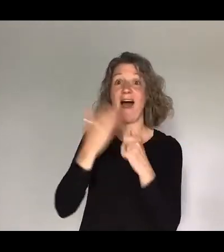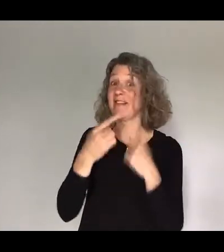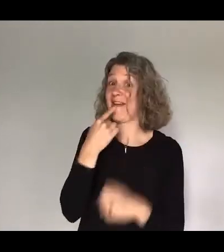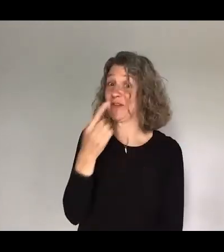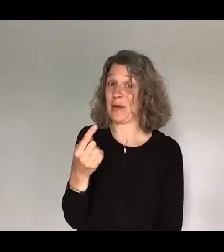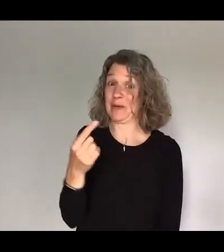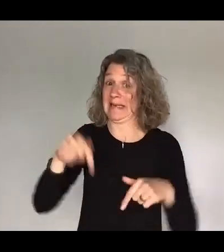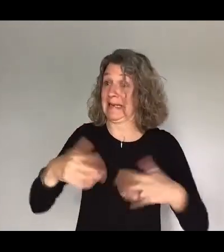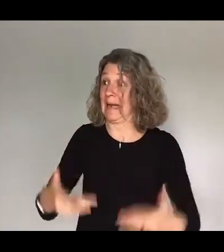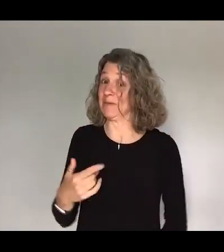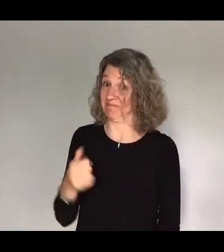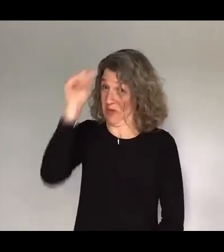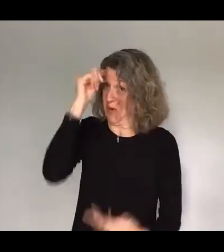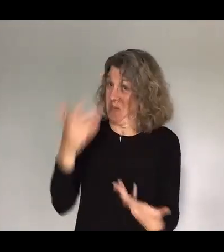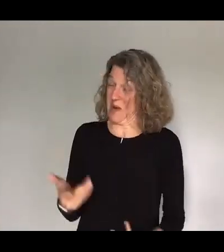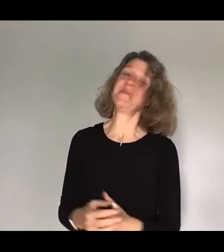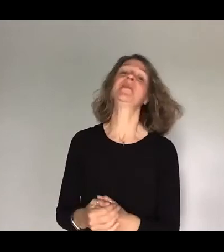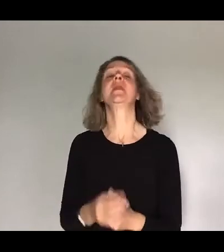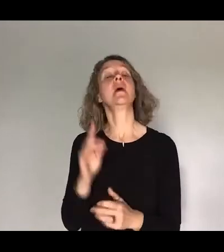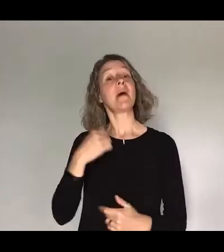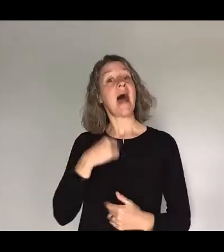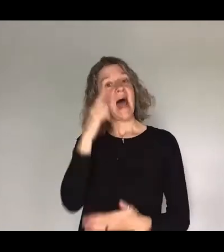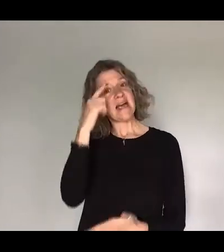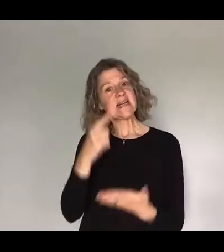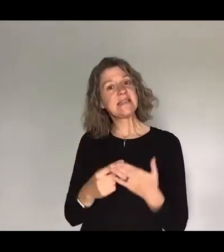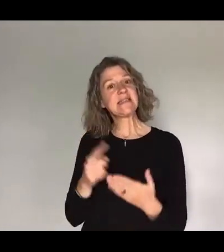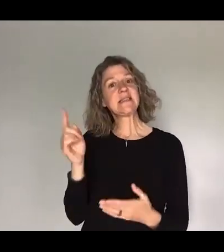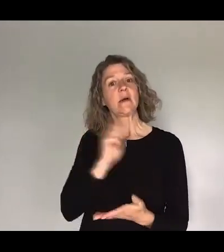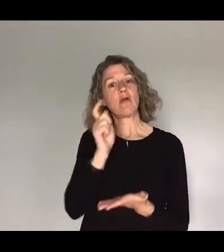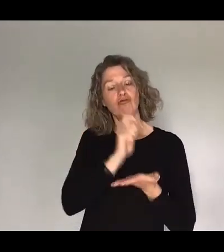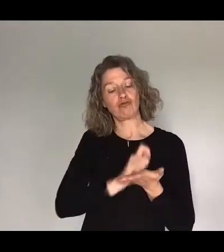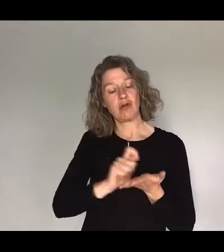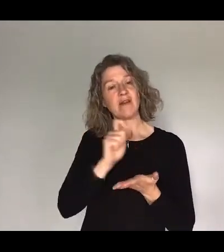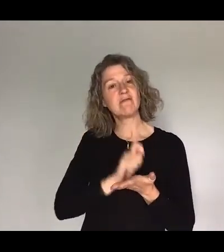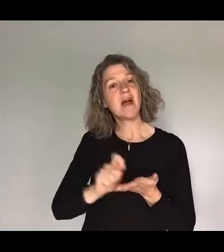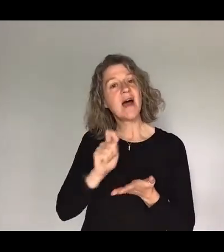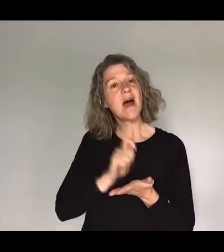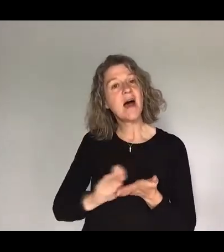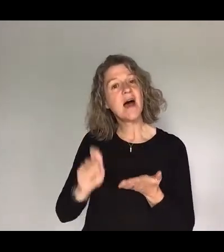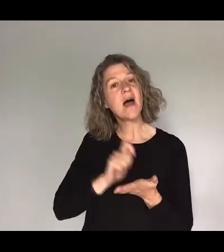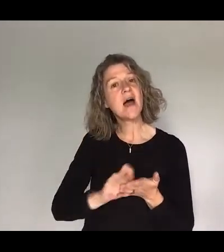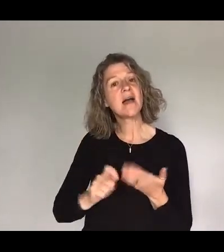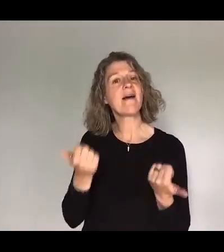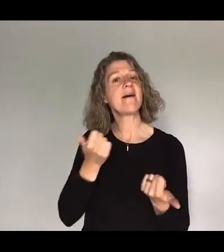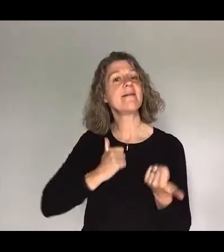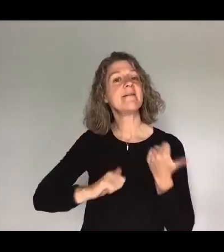and what I decided to do was rewrite the lyrics of a popular song by the Pussycat Dolls